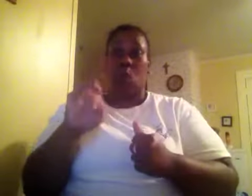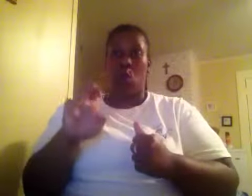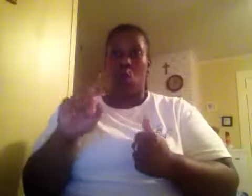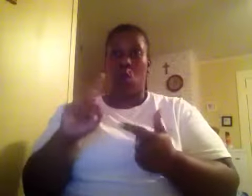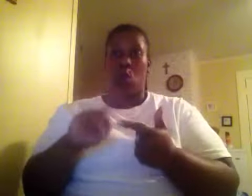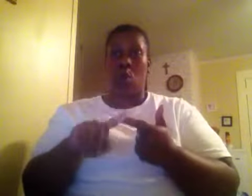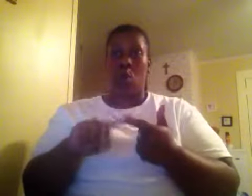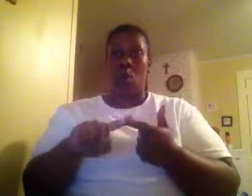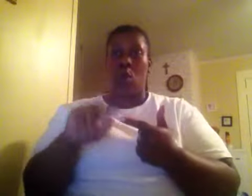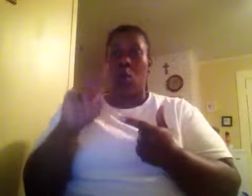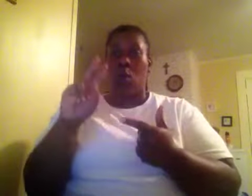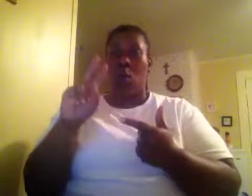The is of Contents and National